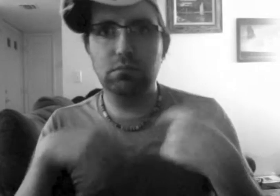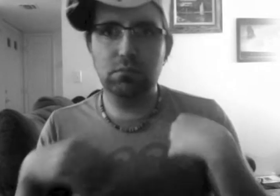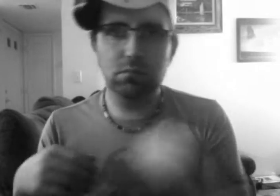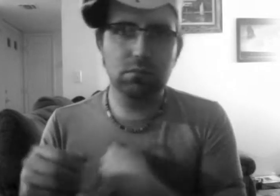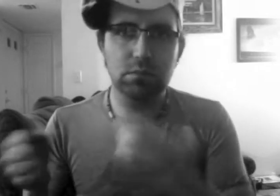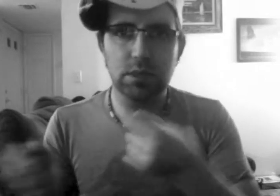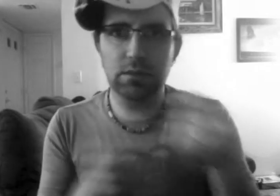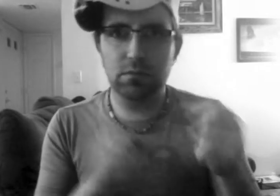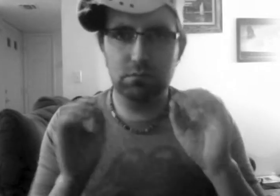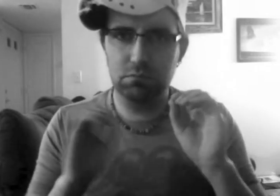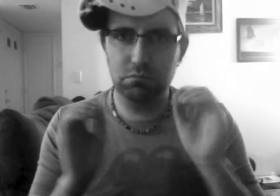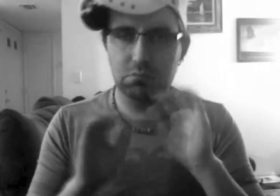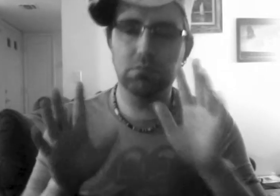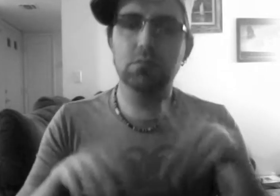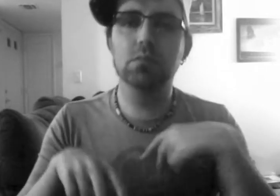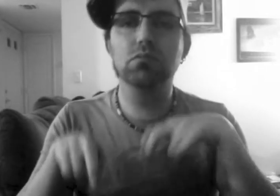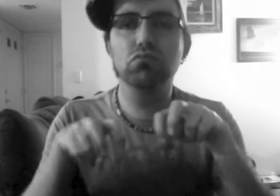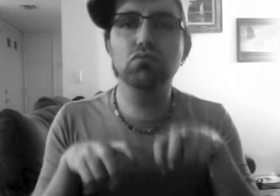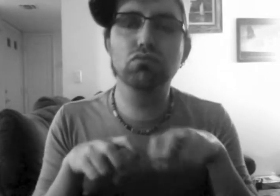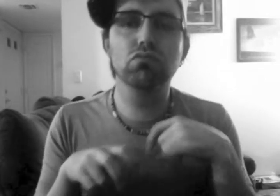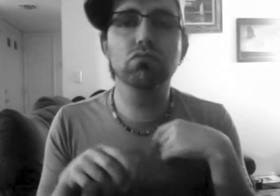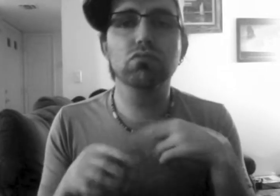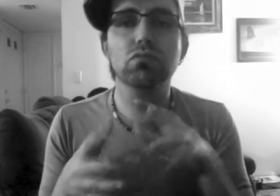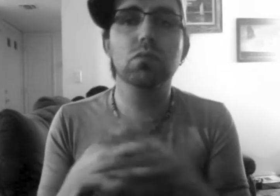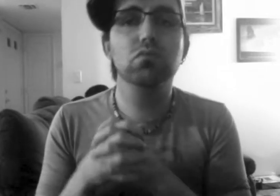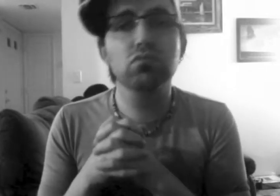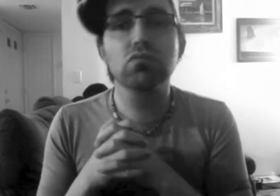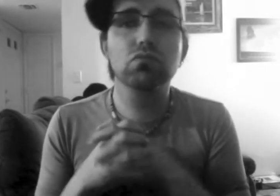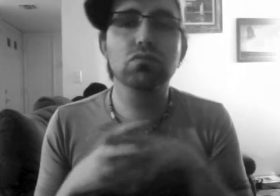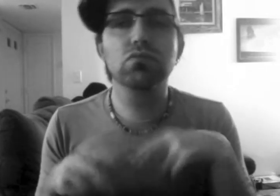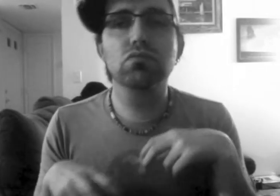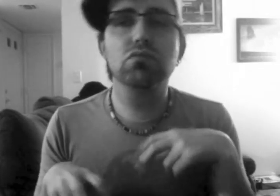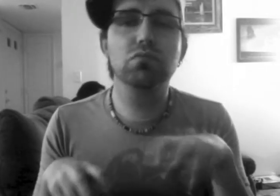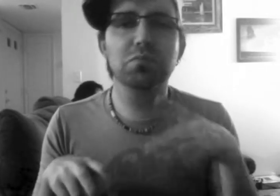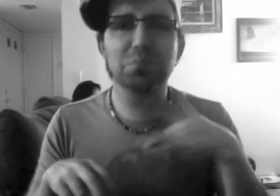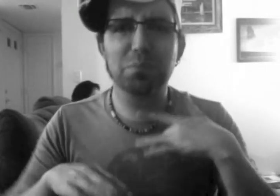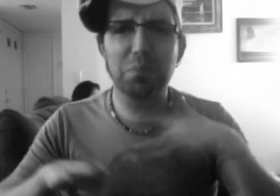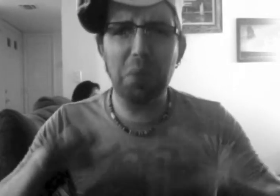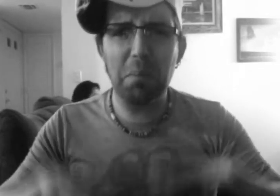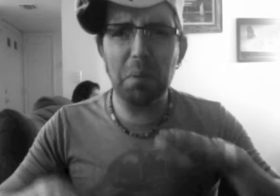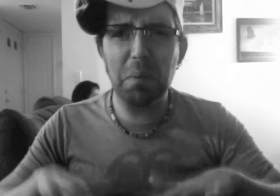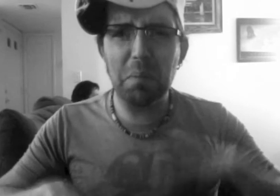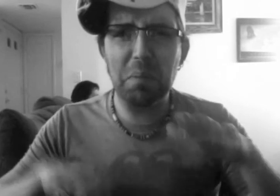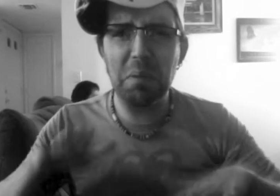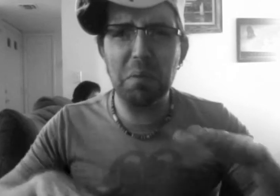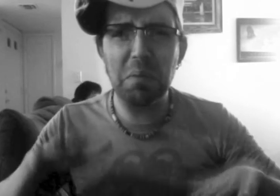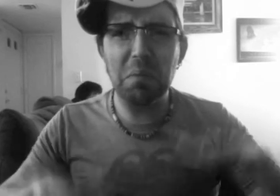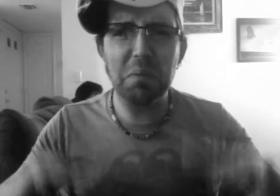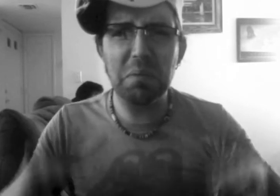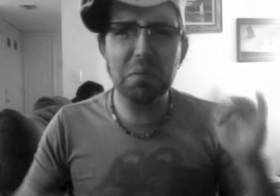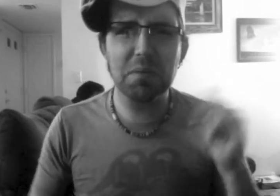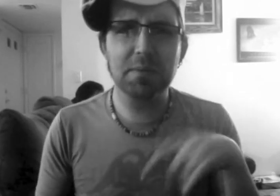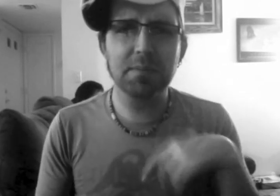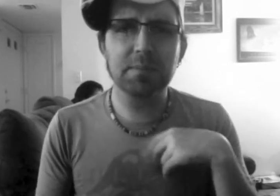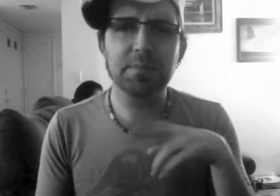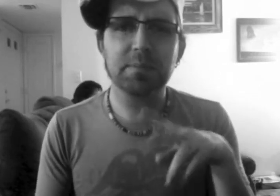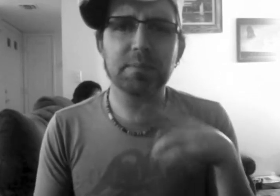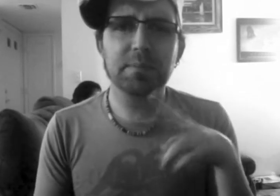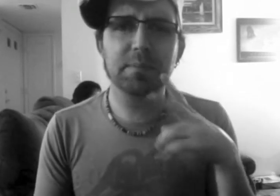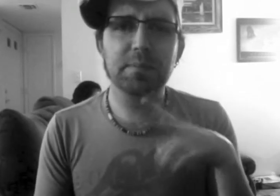like a dream he can love you. You can find Brigadoon and Cat the Thief in the movie section under movie collections.